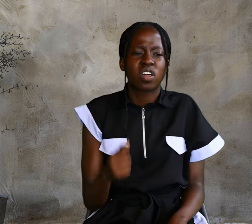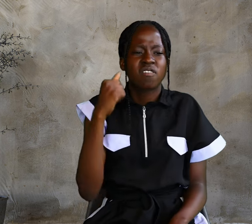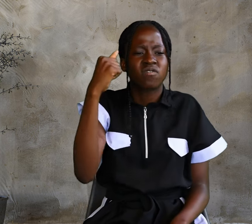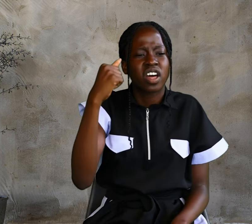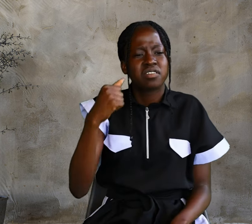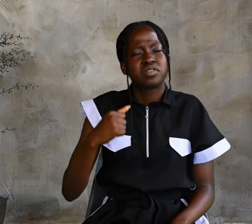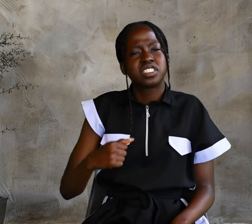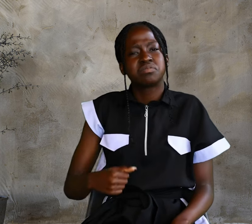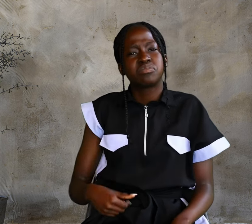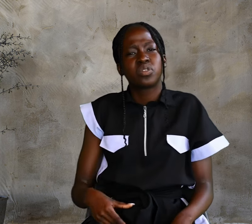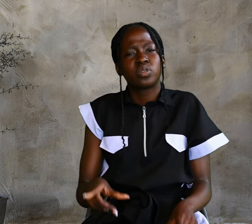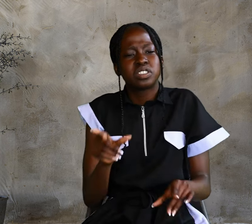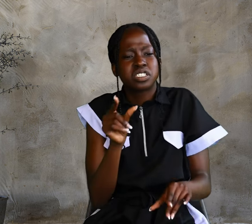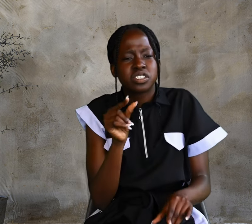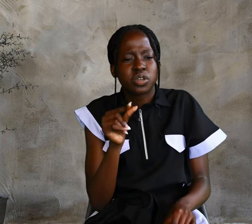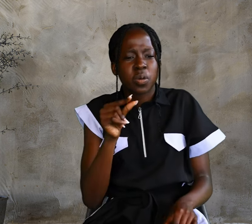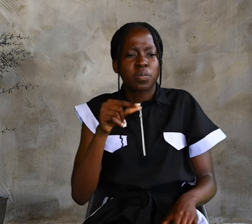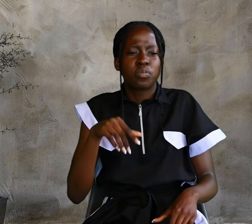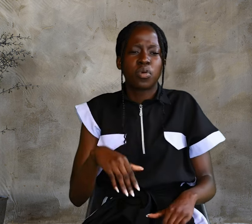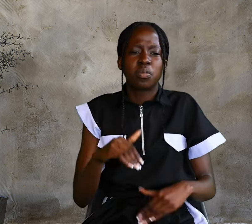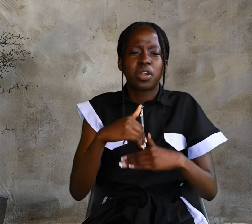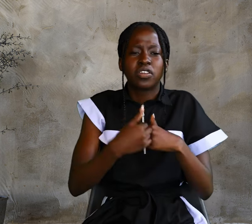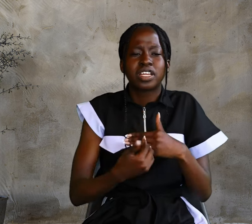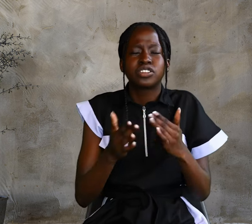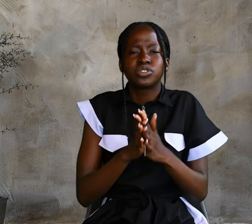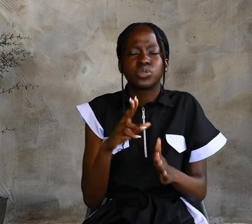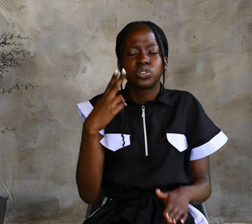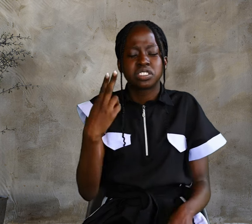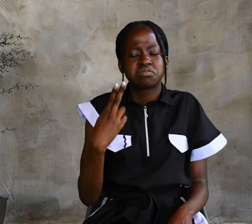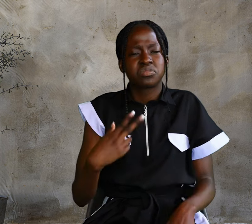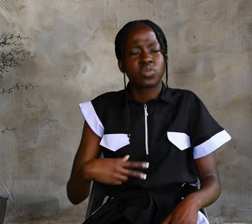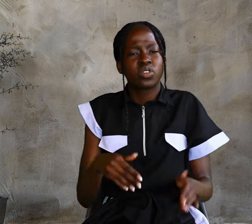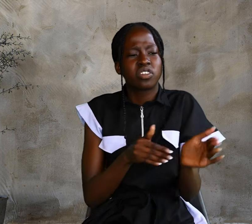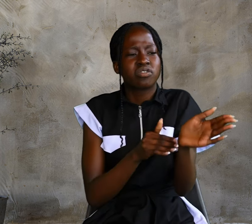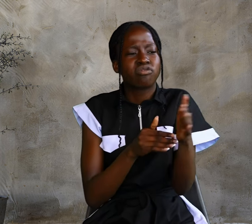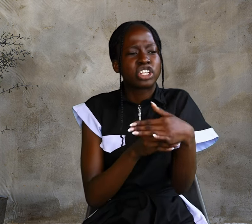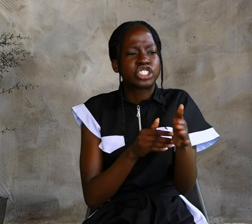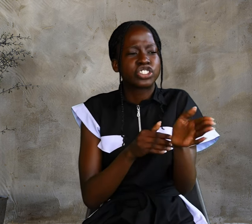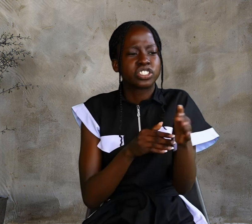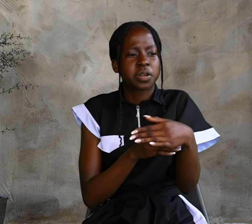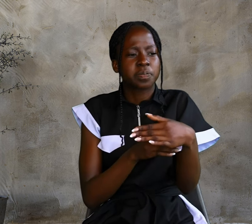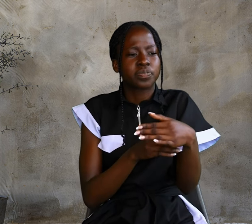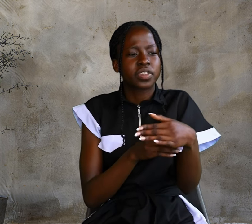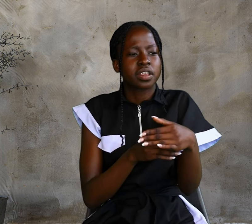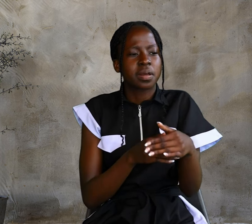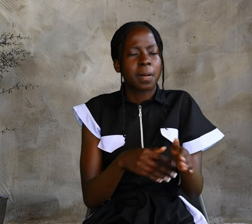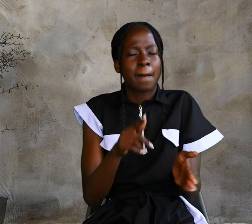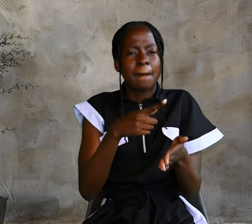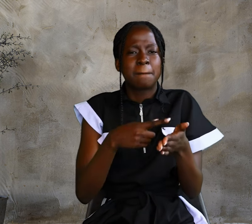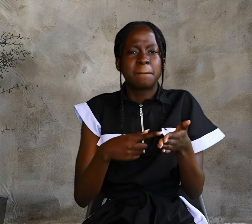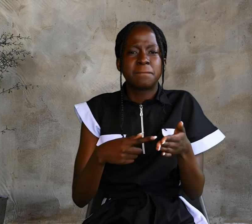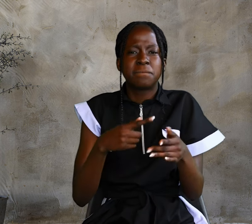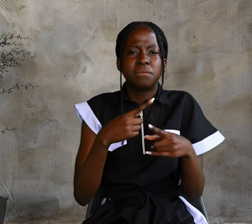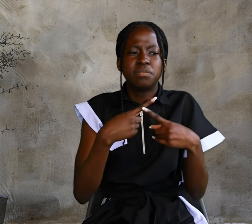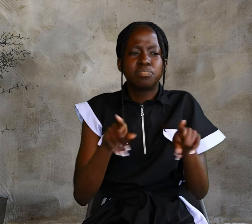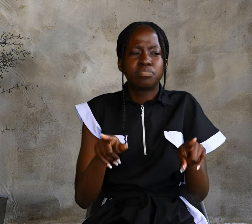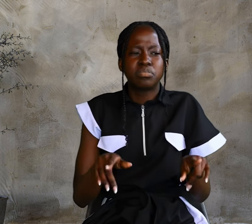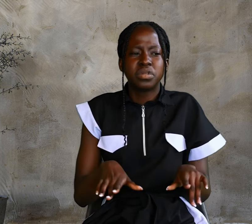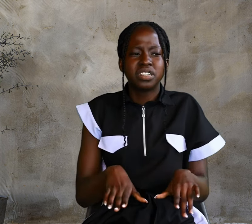five small barley loaves and two small fish. But how far will